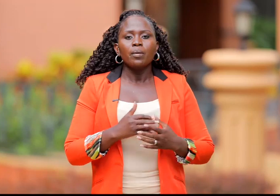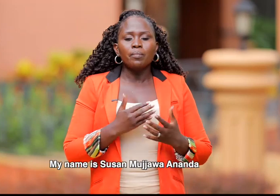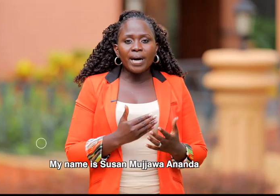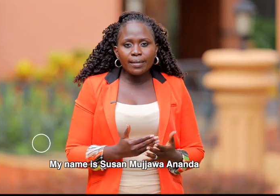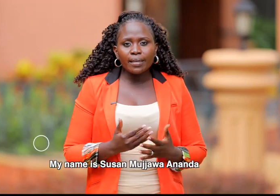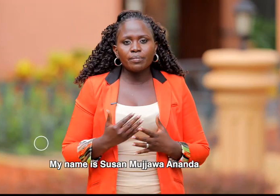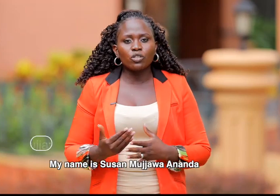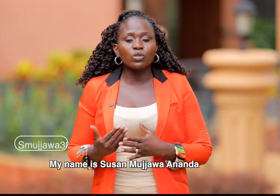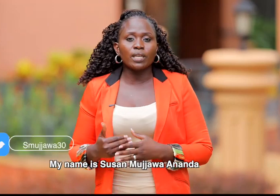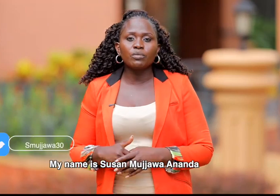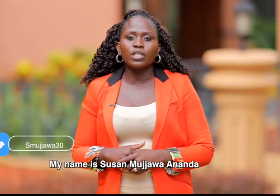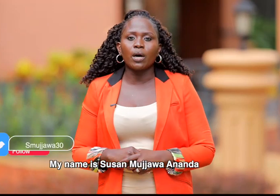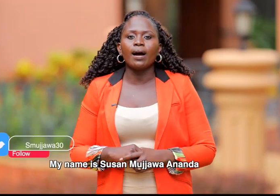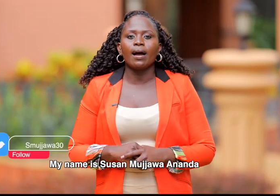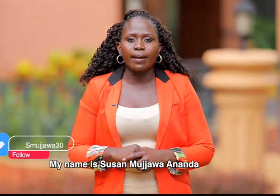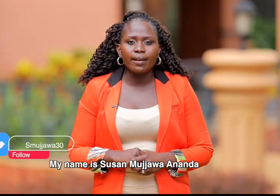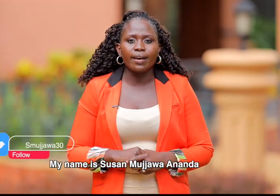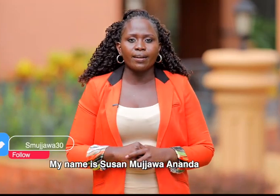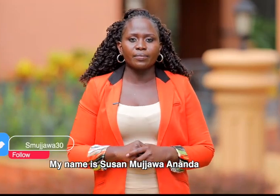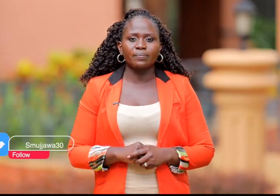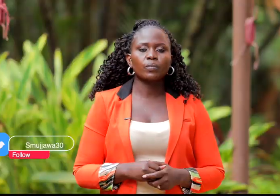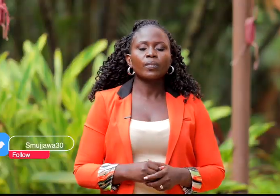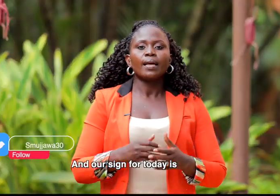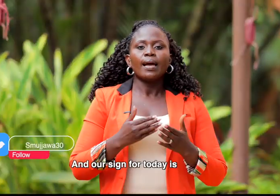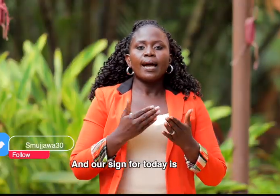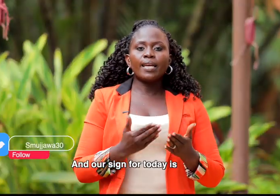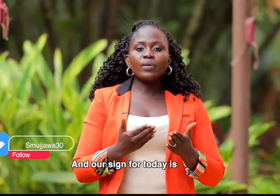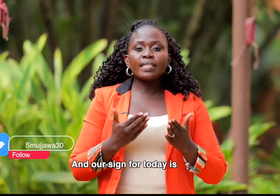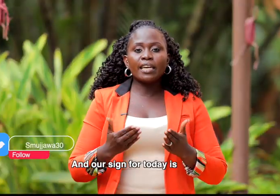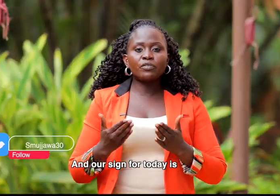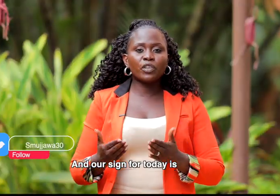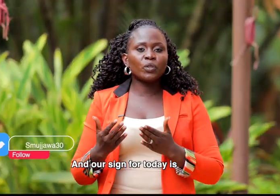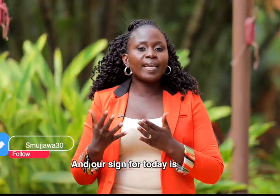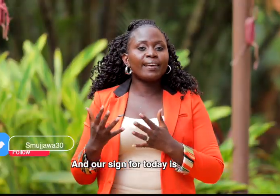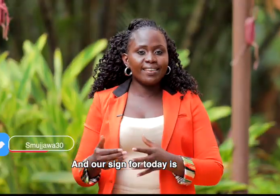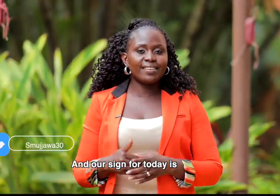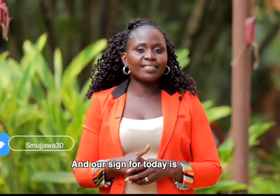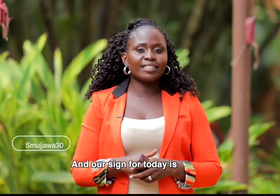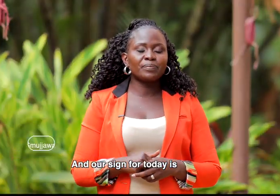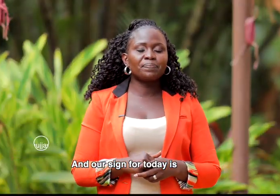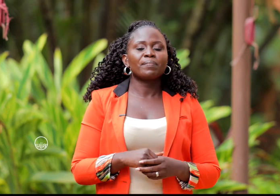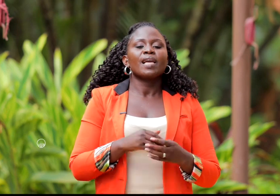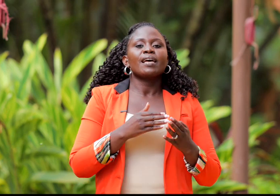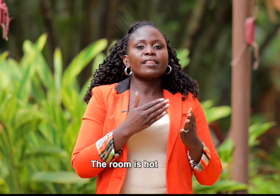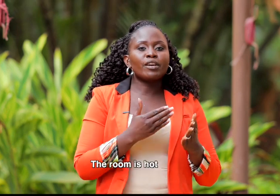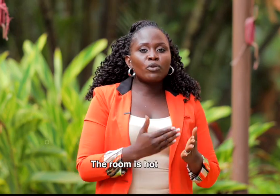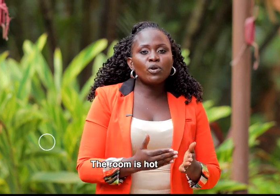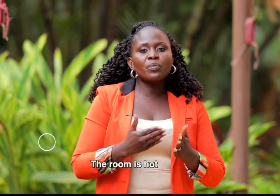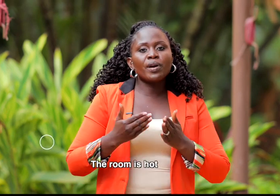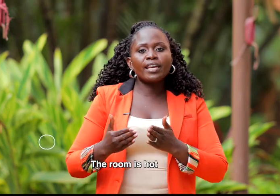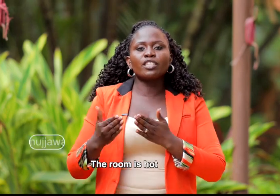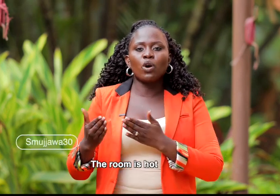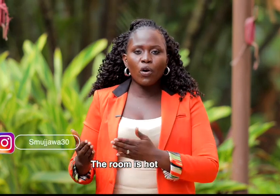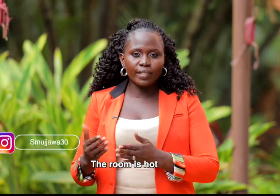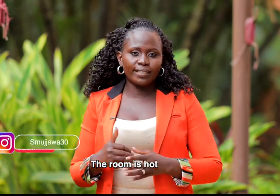My name is Susan Mujawa Ananda And our sign for today is The room is hot